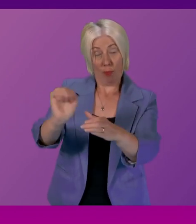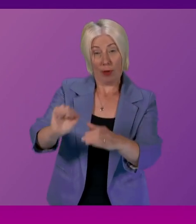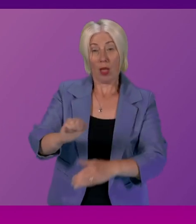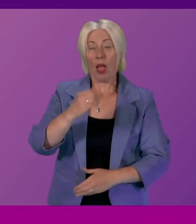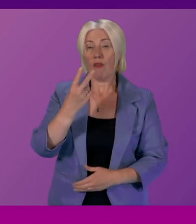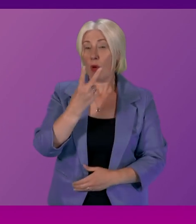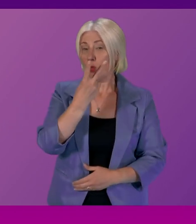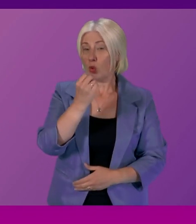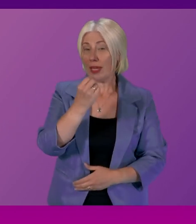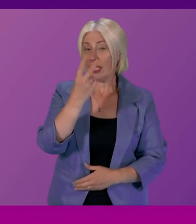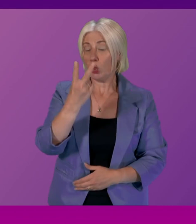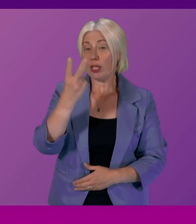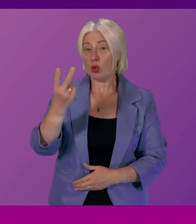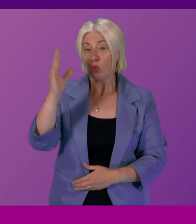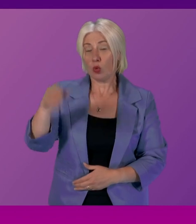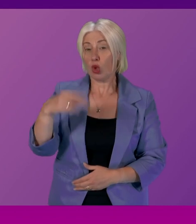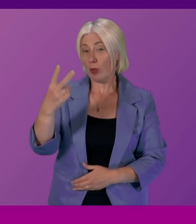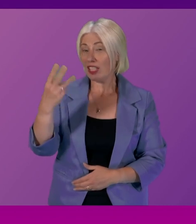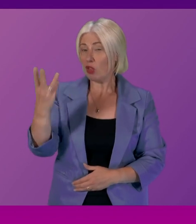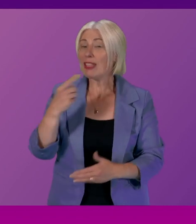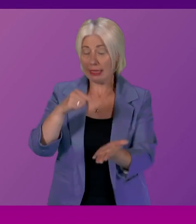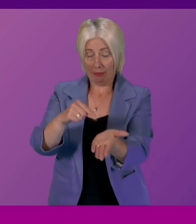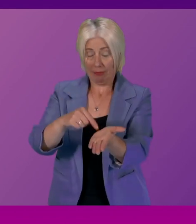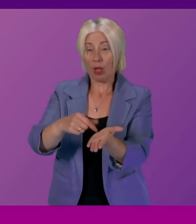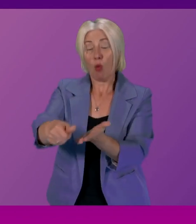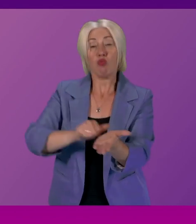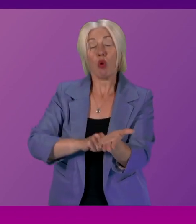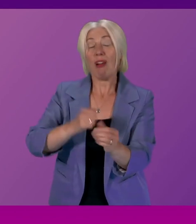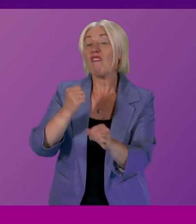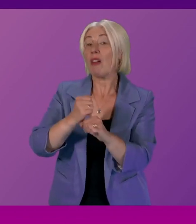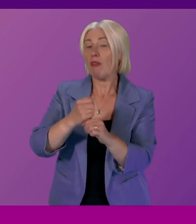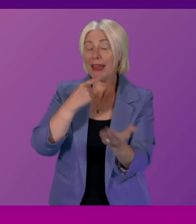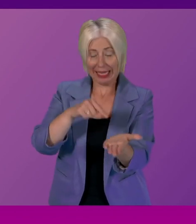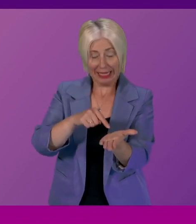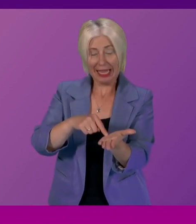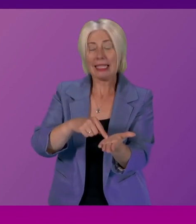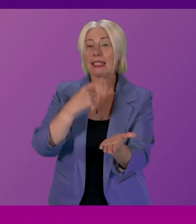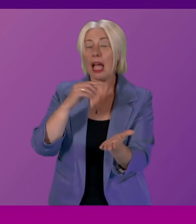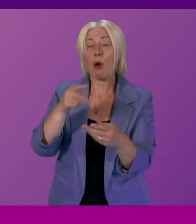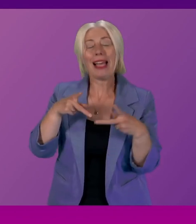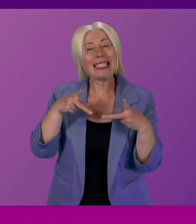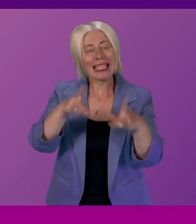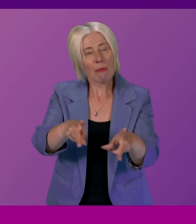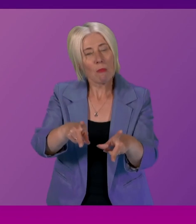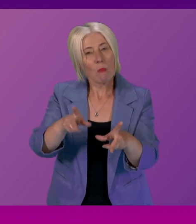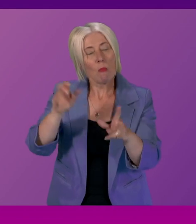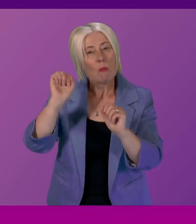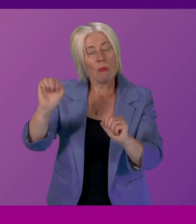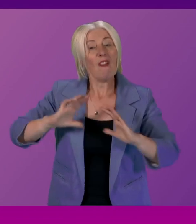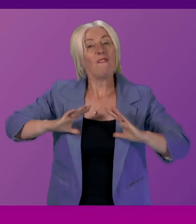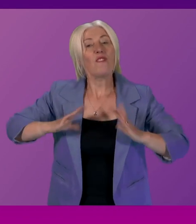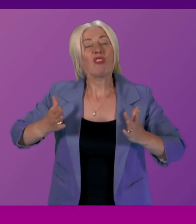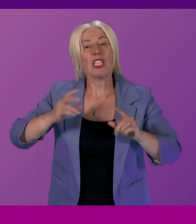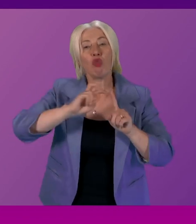23 programme for government a specific reference to delivering a system a scheme whereby free